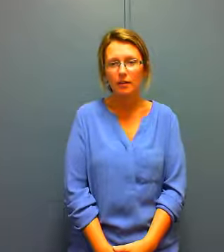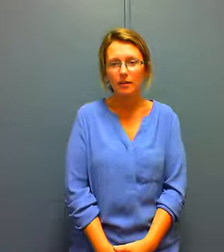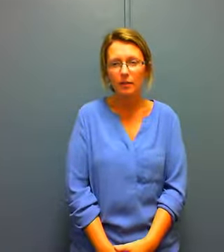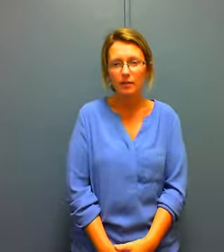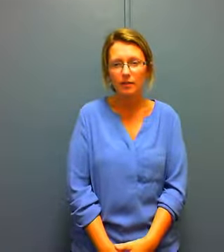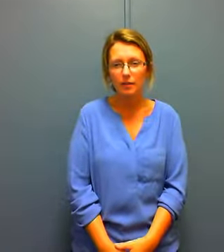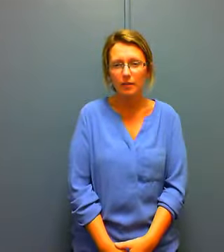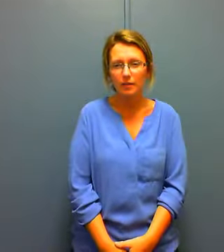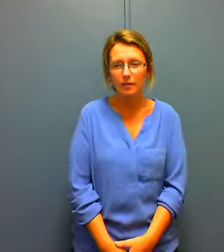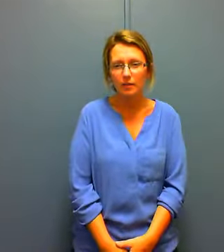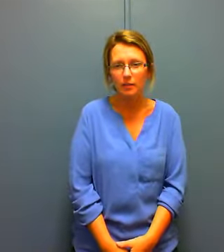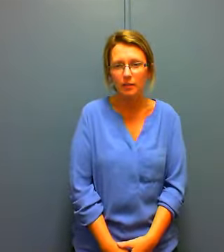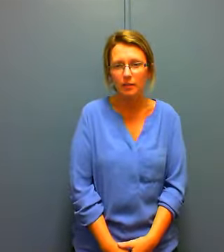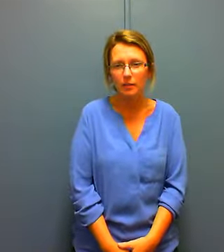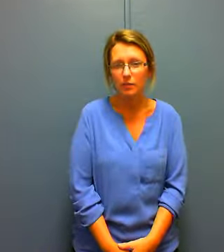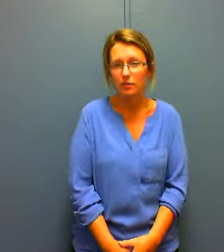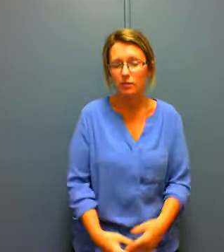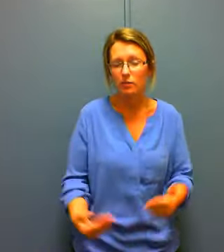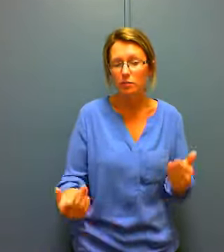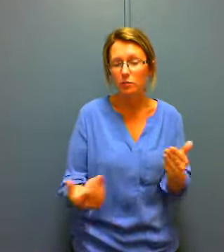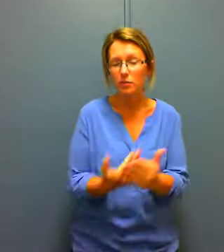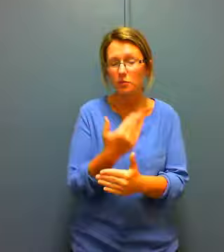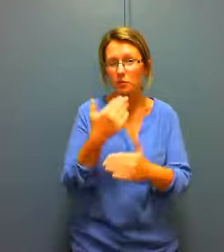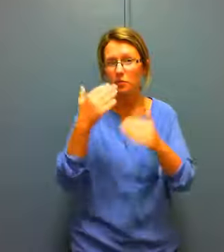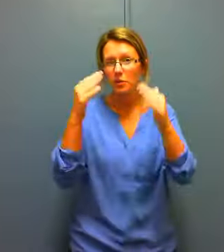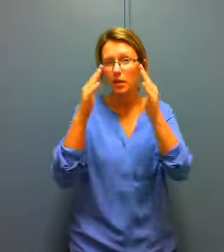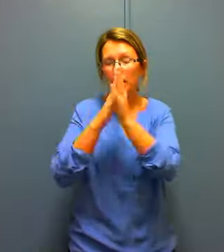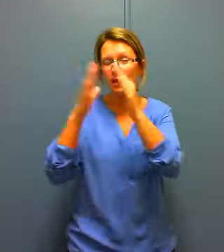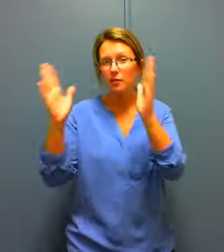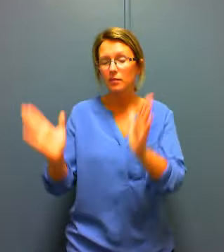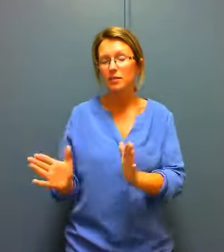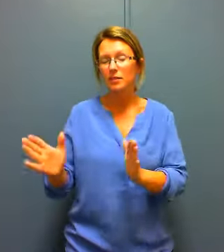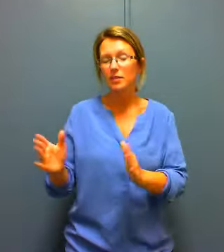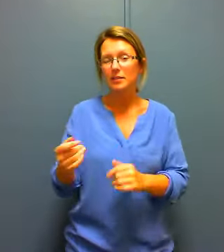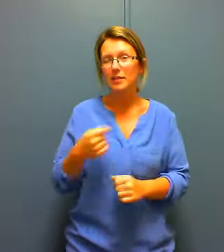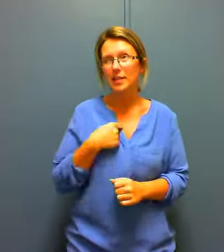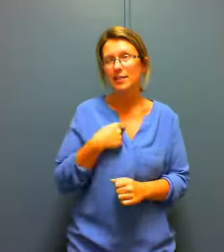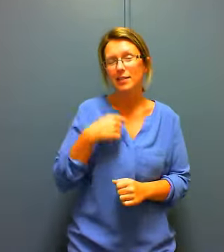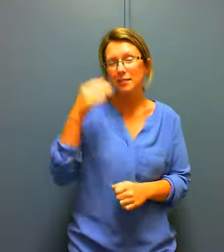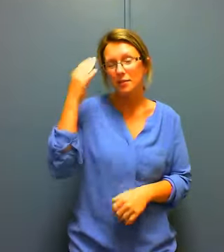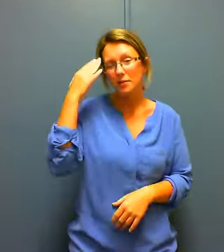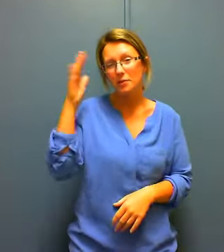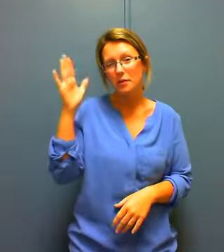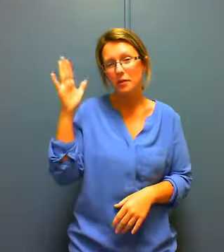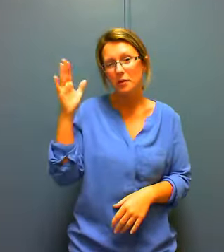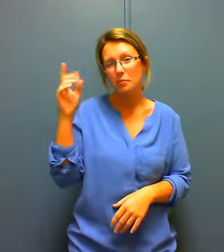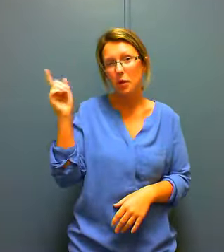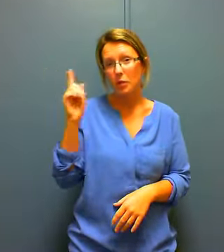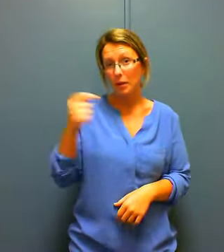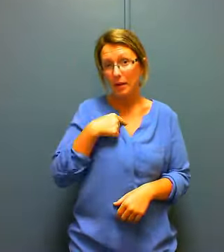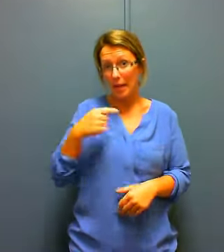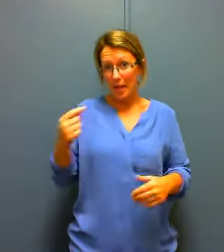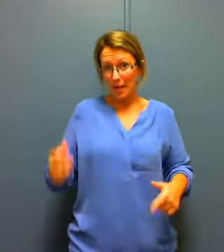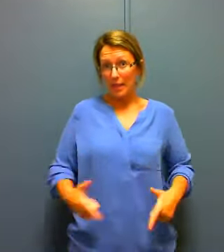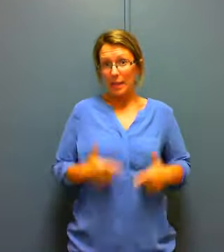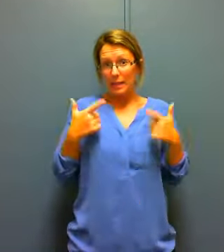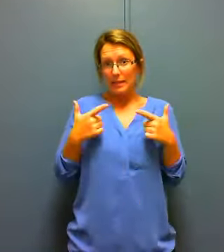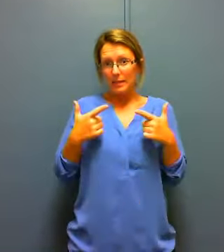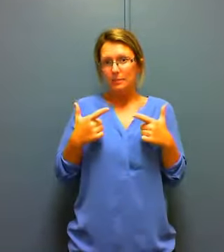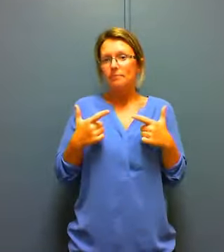about like super new houses or like other parts of the country but where we live no it's really dark I hate it I wish we